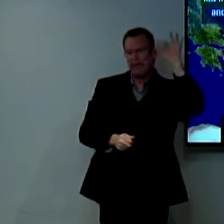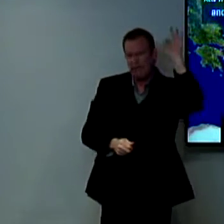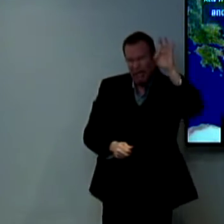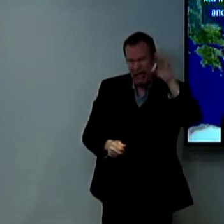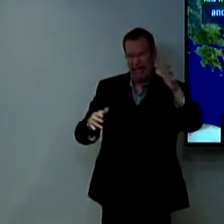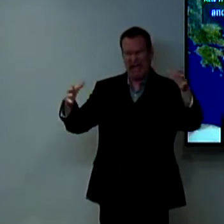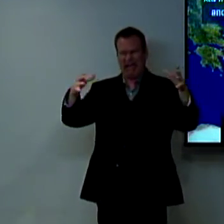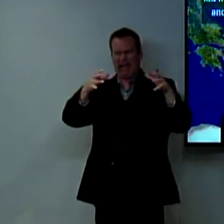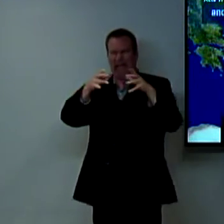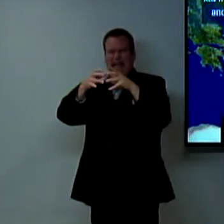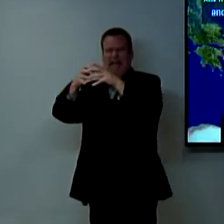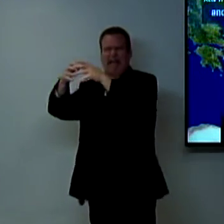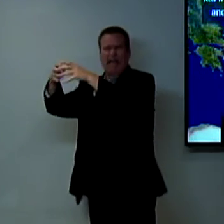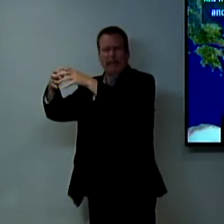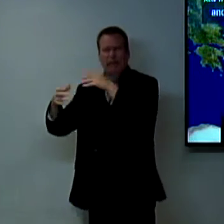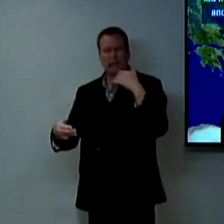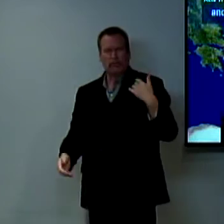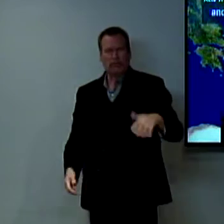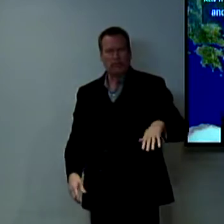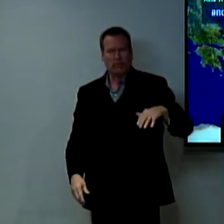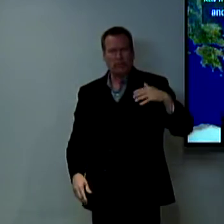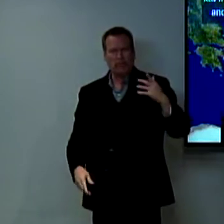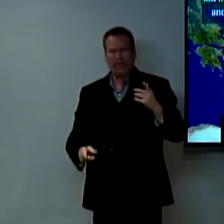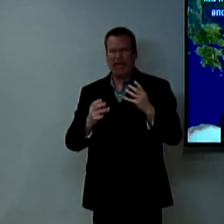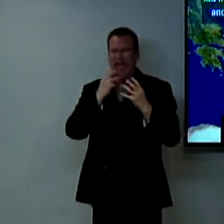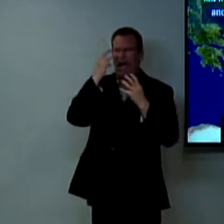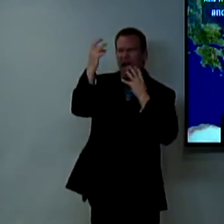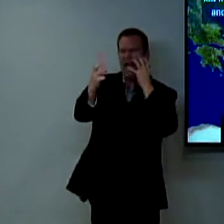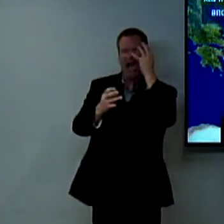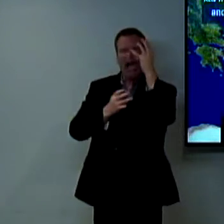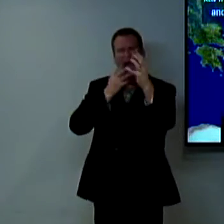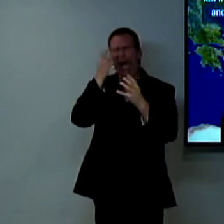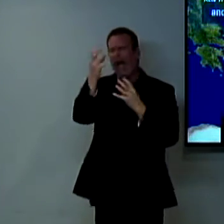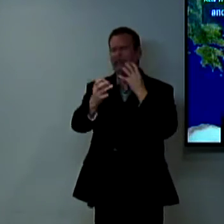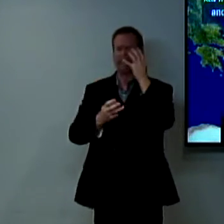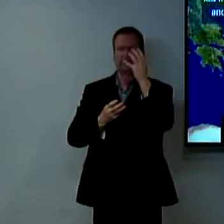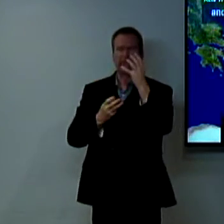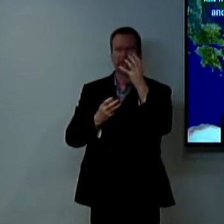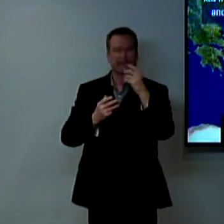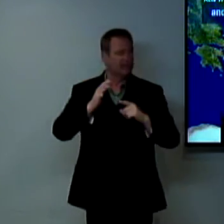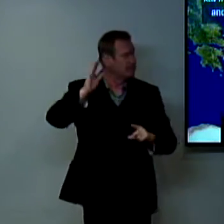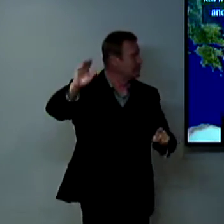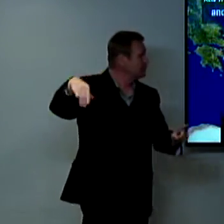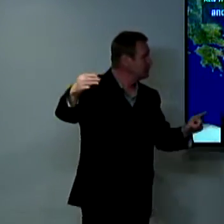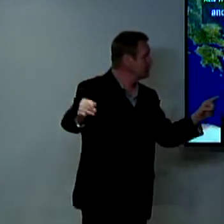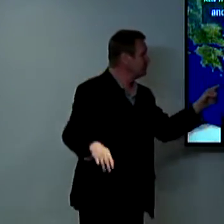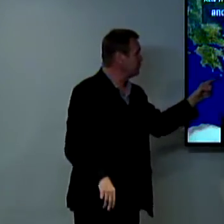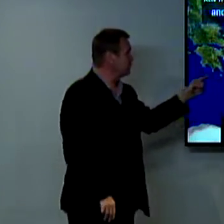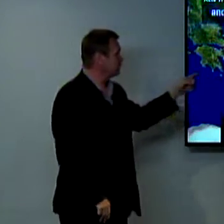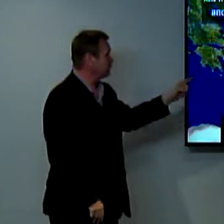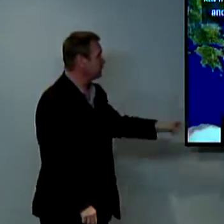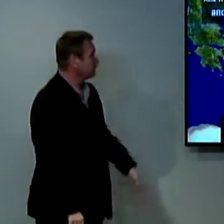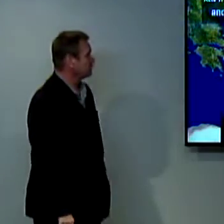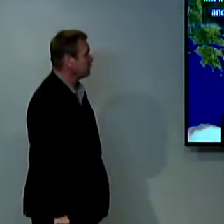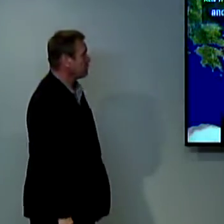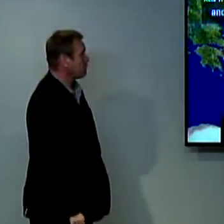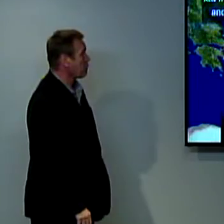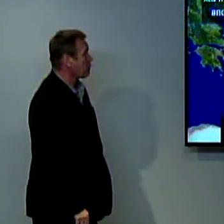and they said he's a follower of Paul and Silas can you imagine the yelling and the screaming and the shouting and everything was going